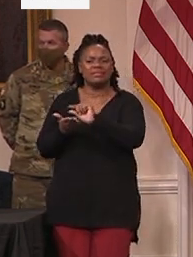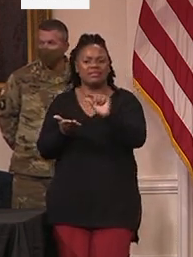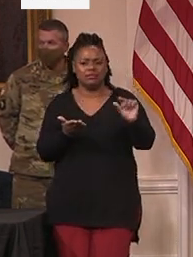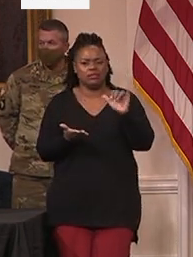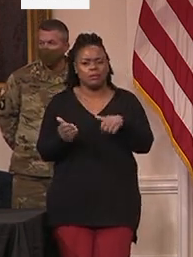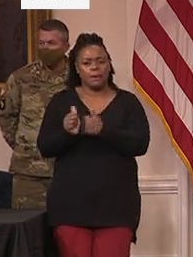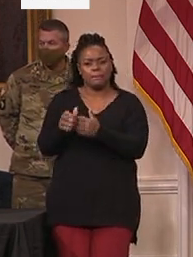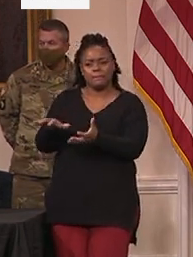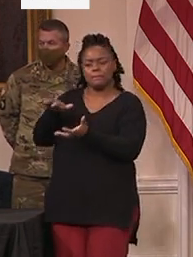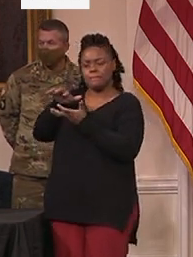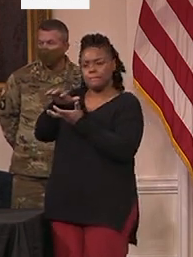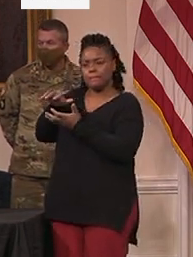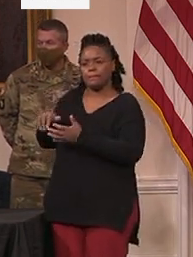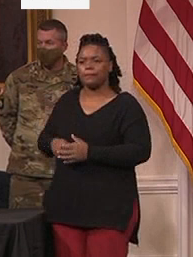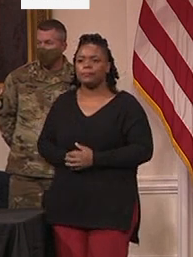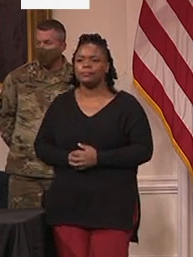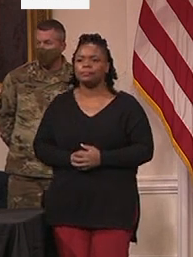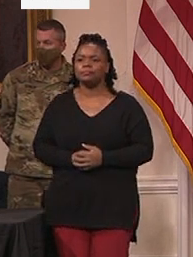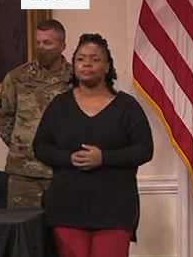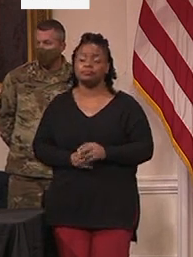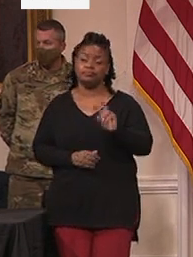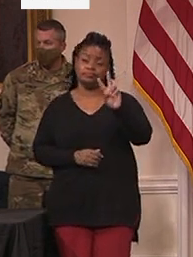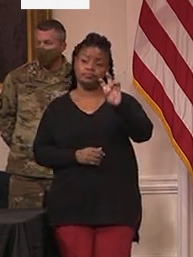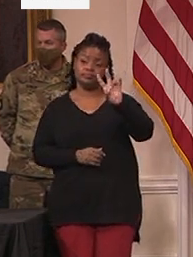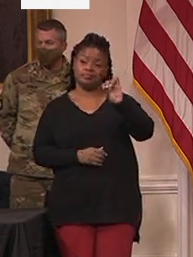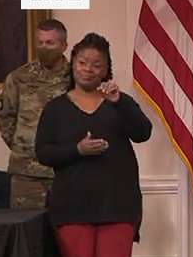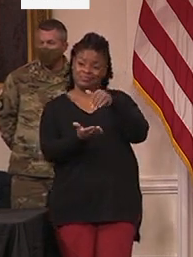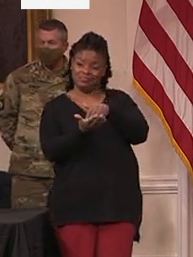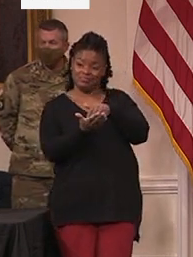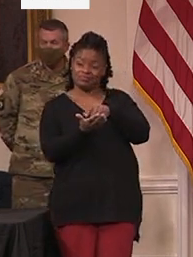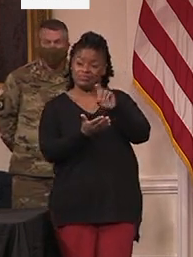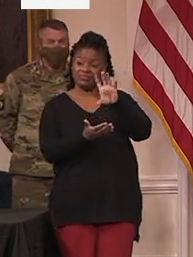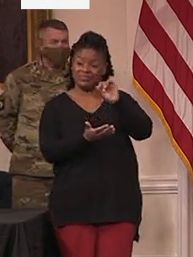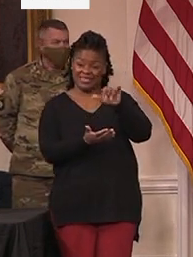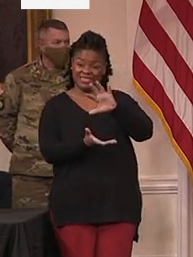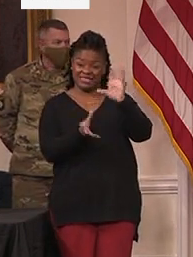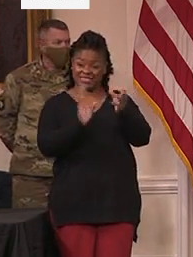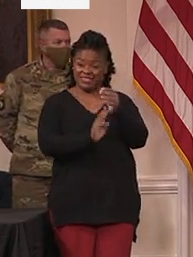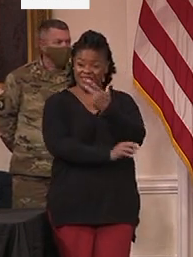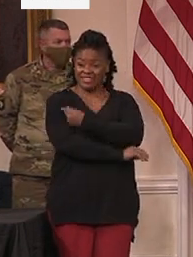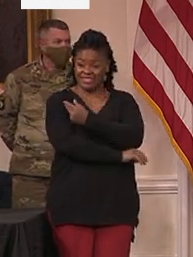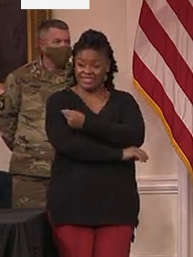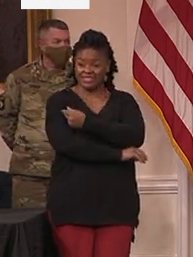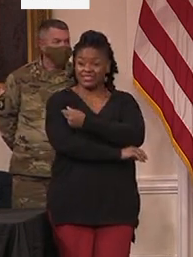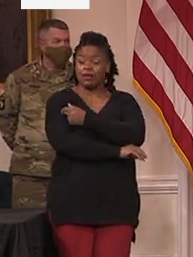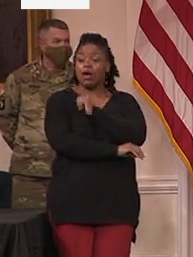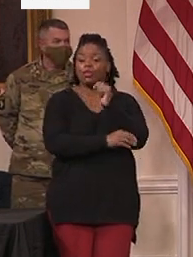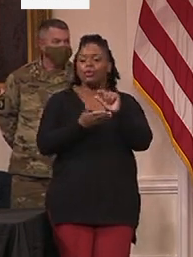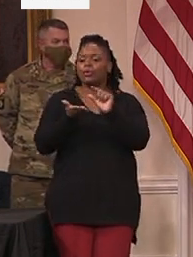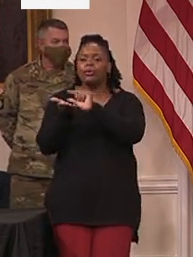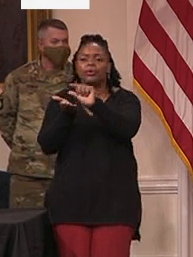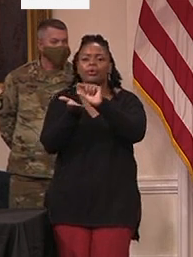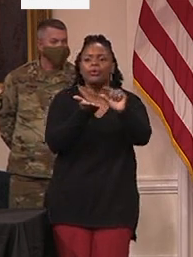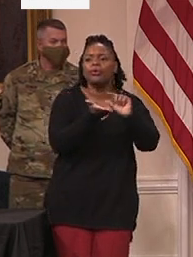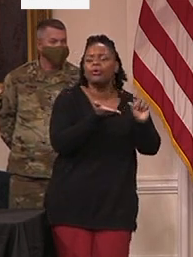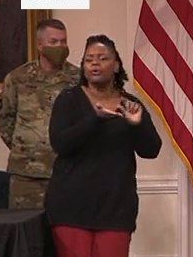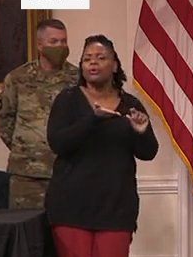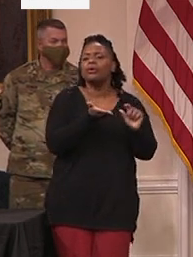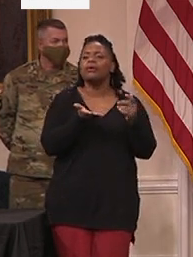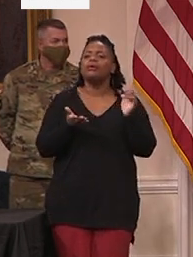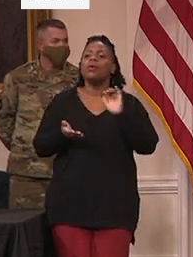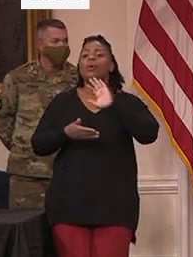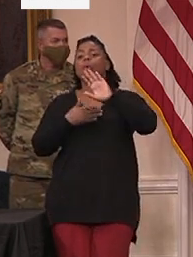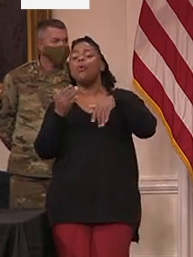270,150 doses have already been deployed to every single